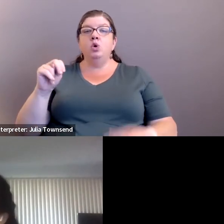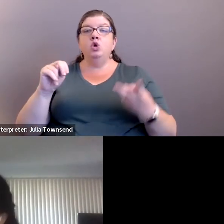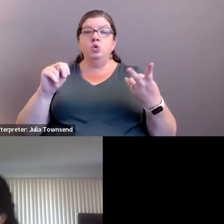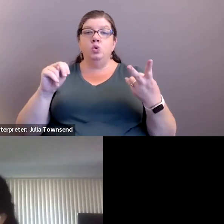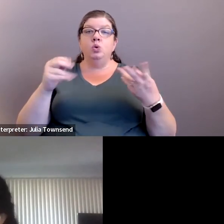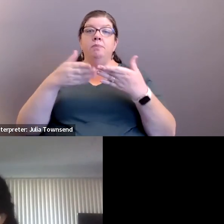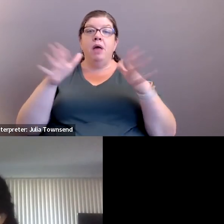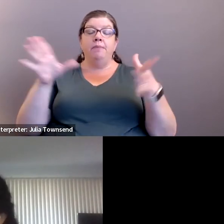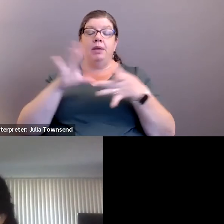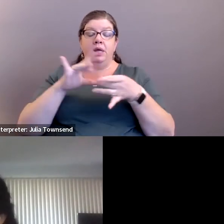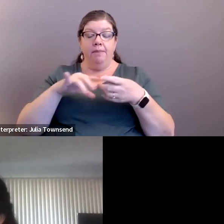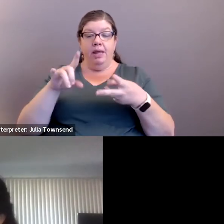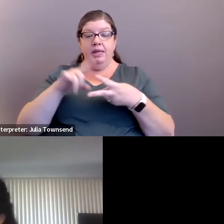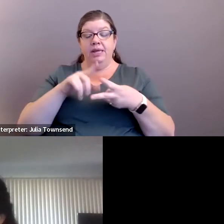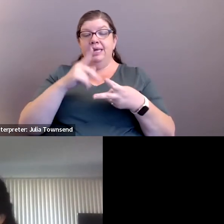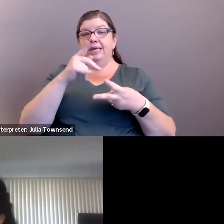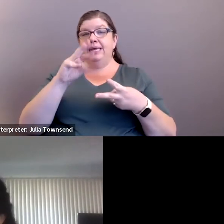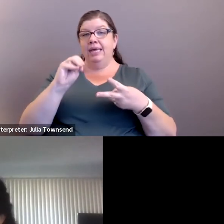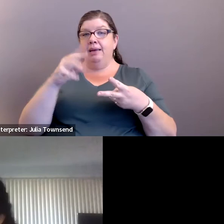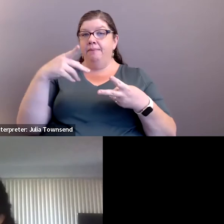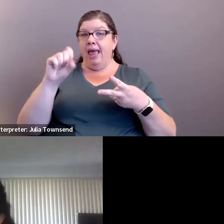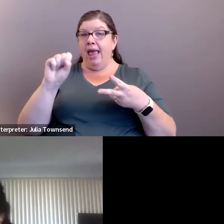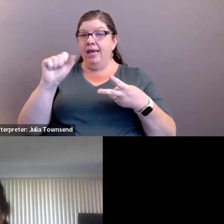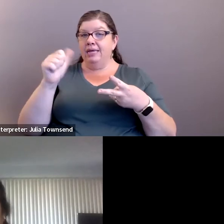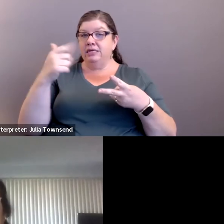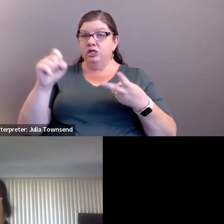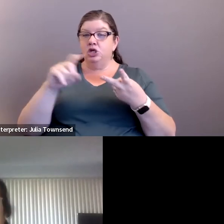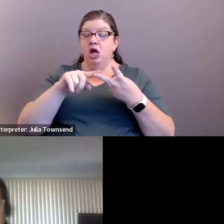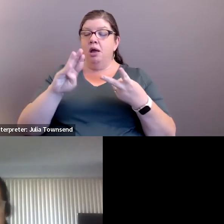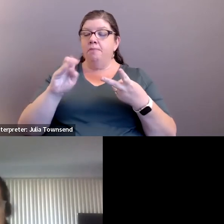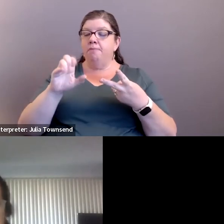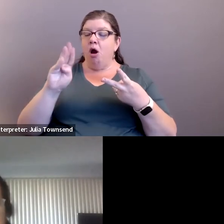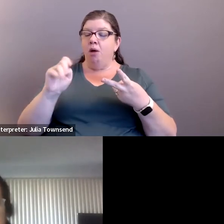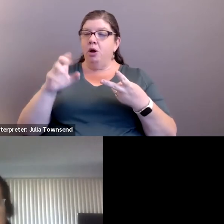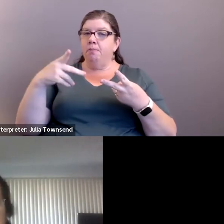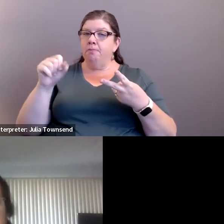comments. We have Kim Paskage first, and Barbara Parmet.